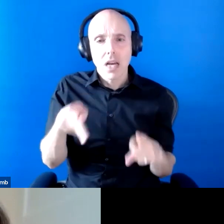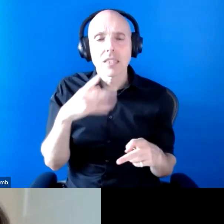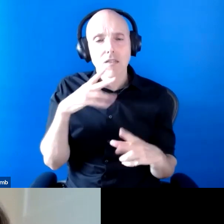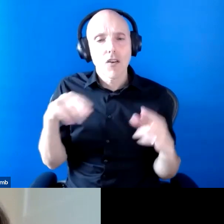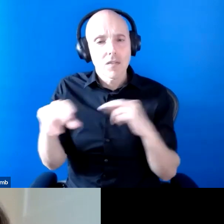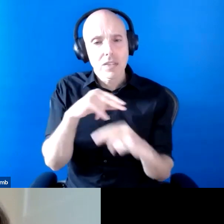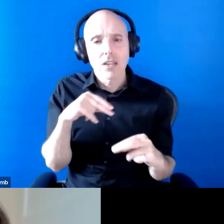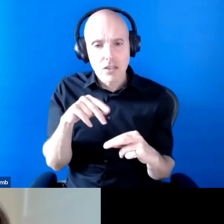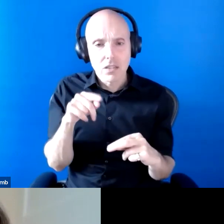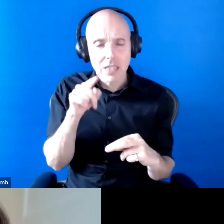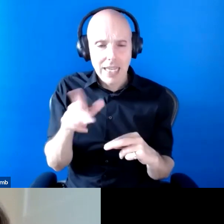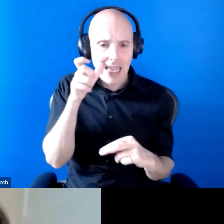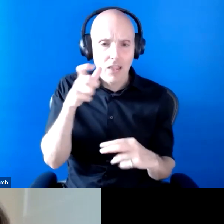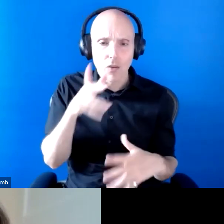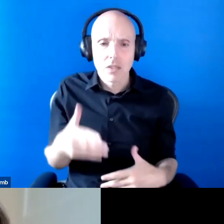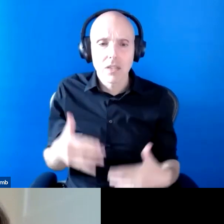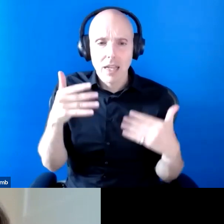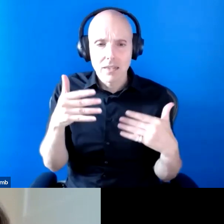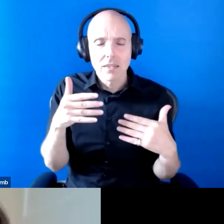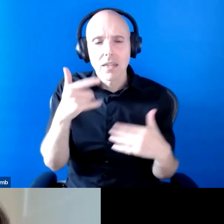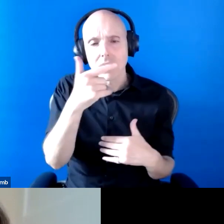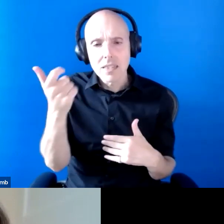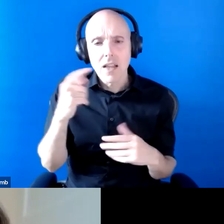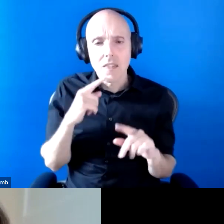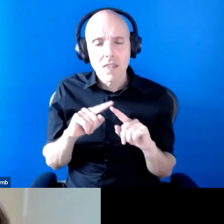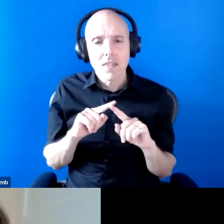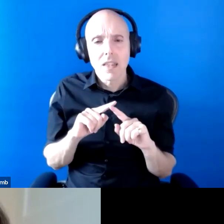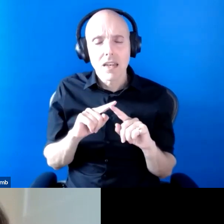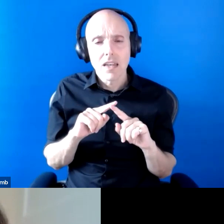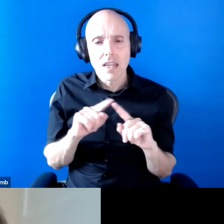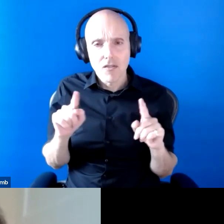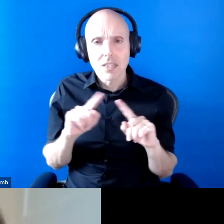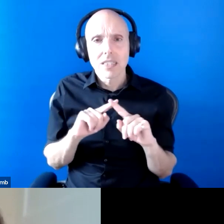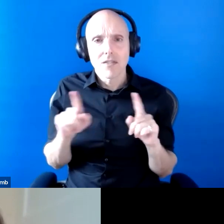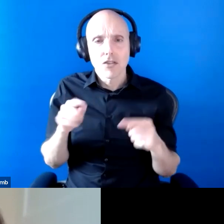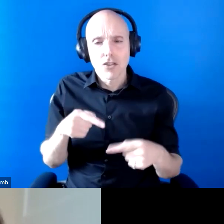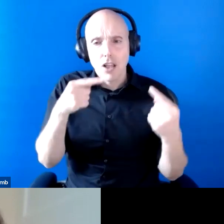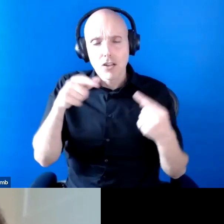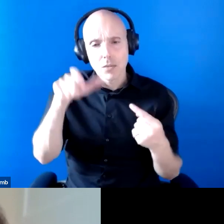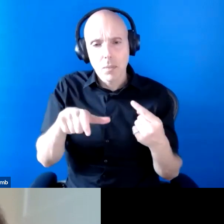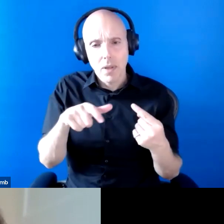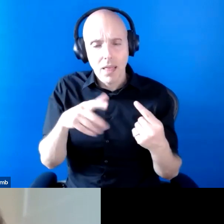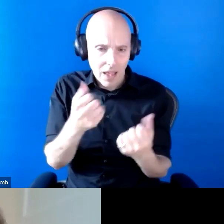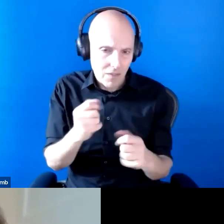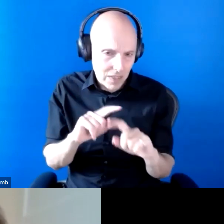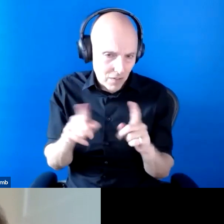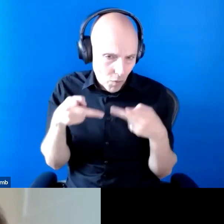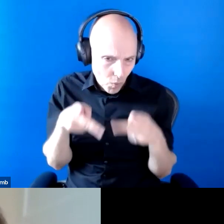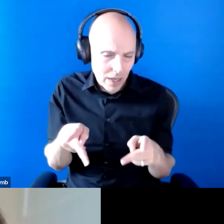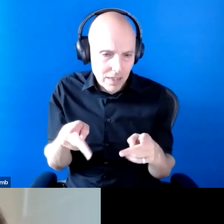stats and understand the different challenges that people are facing and the different ways that's impacting on their lives.